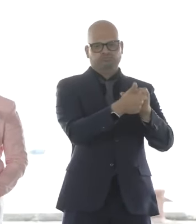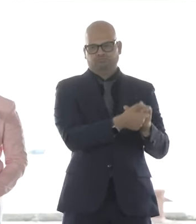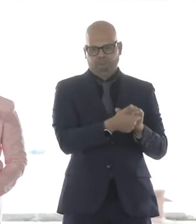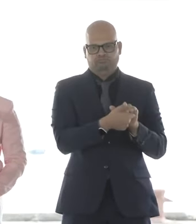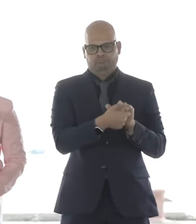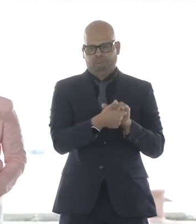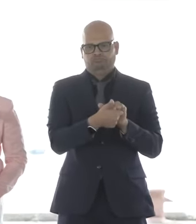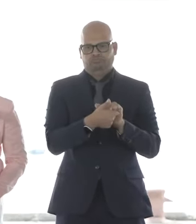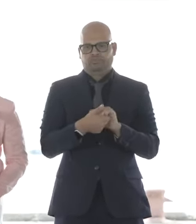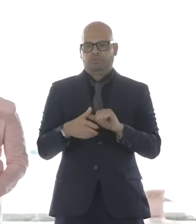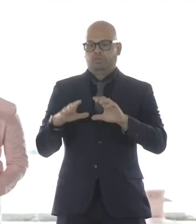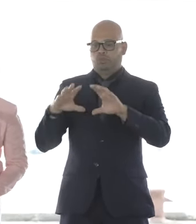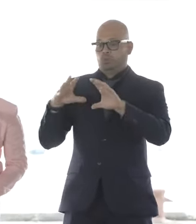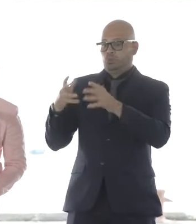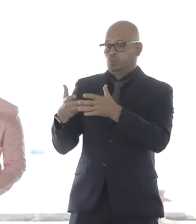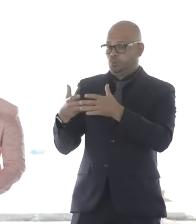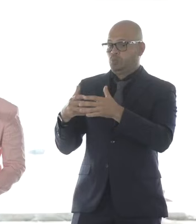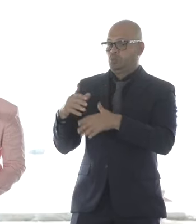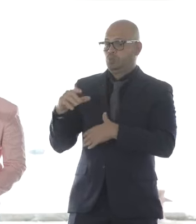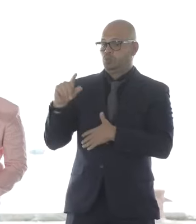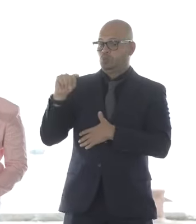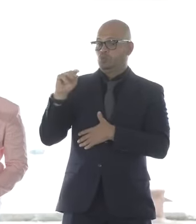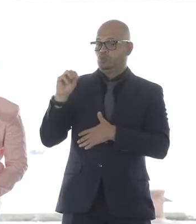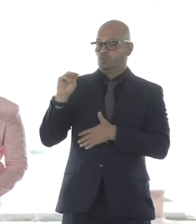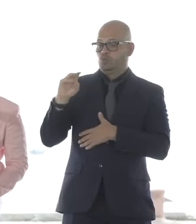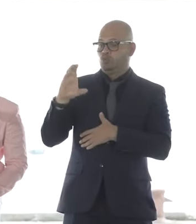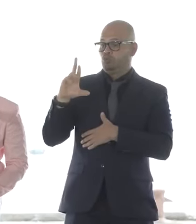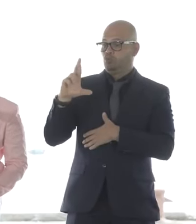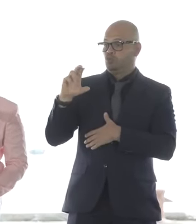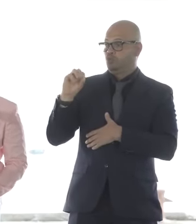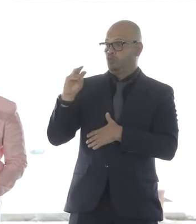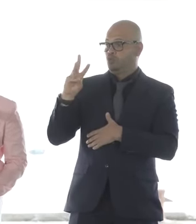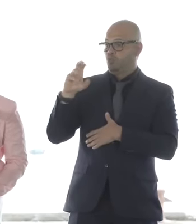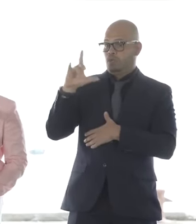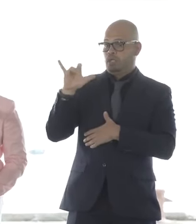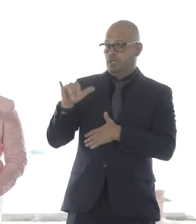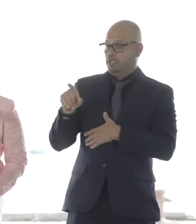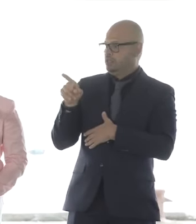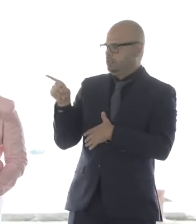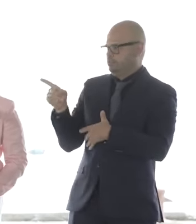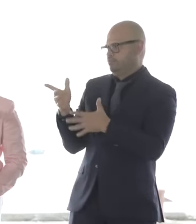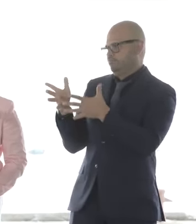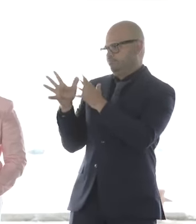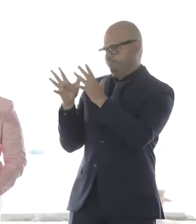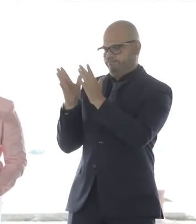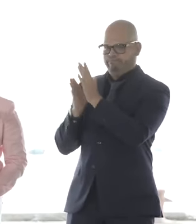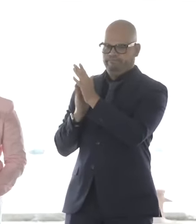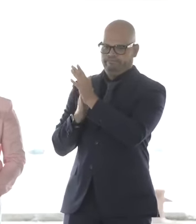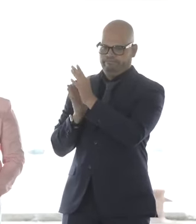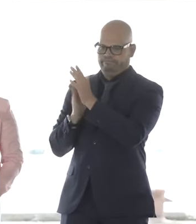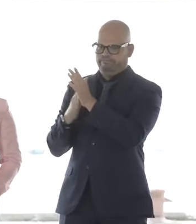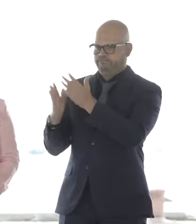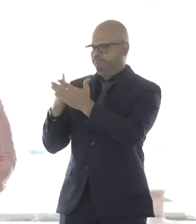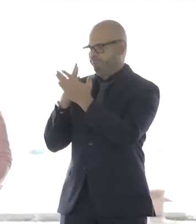and Bob Carl and the amazing team at Crowley Wind Services here. Thank you, gentlemen and women.